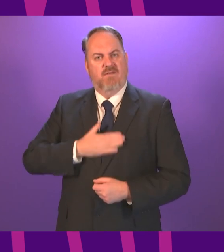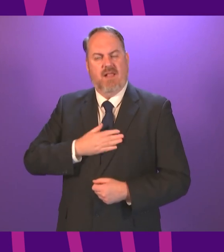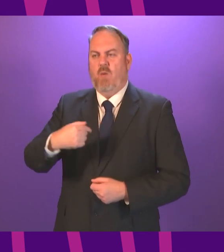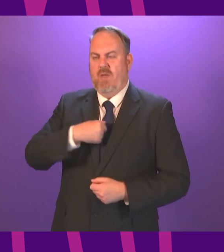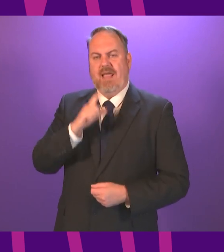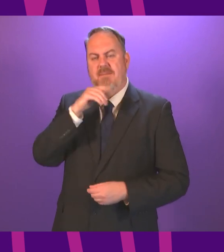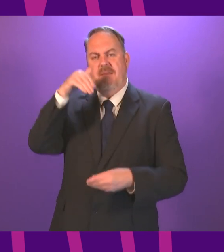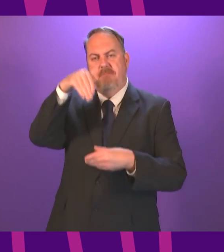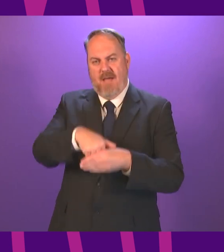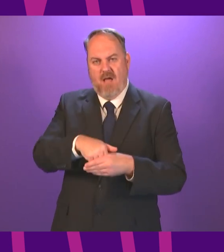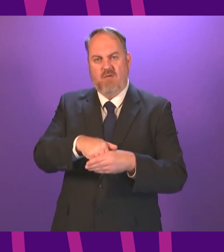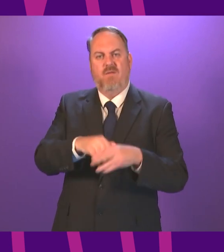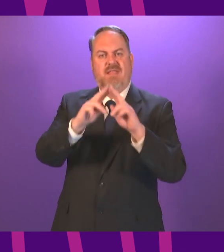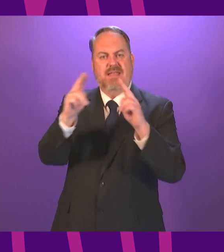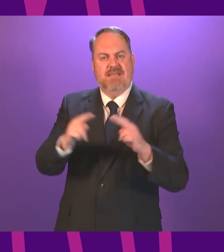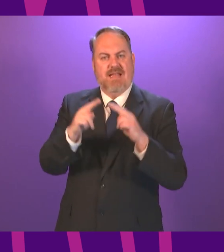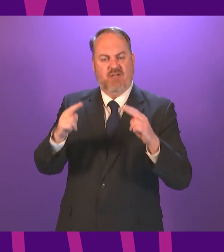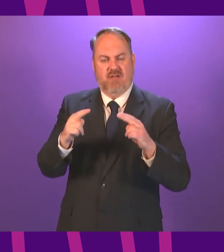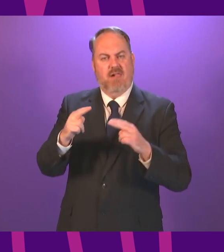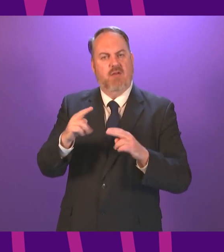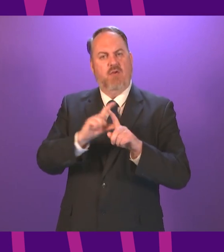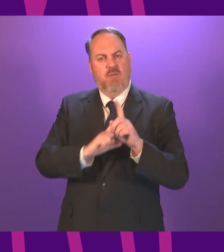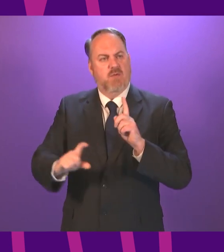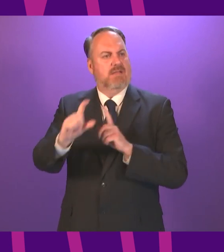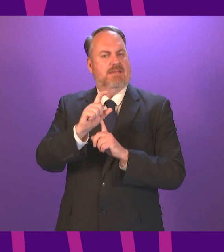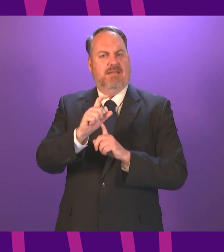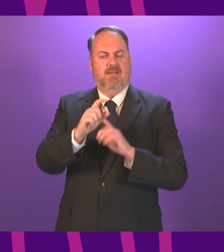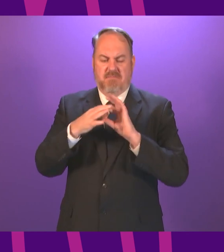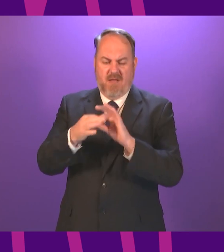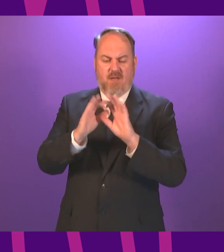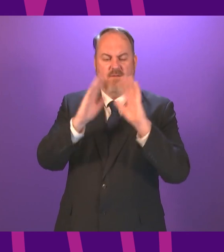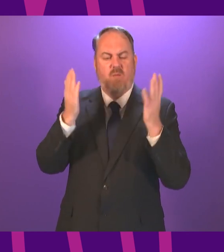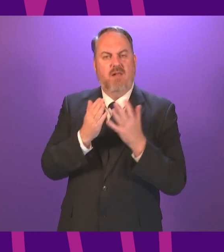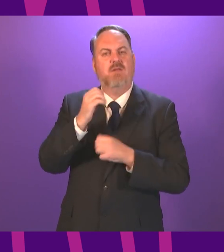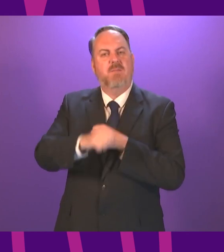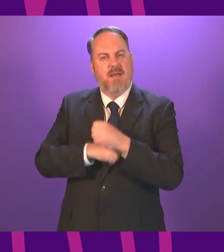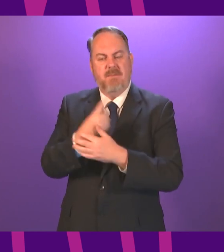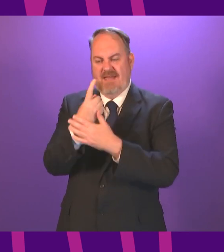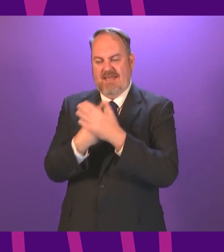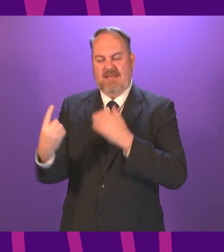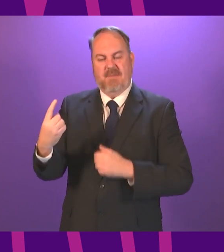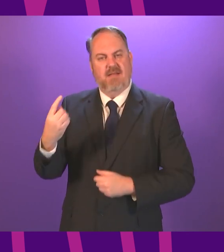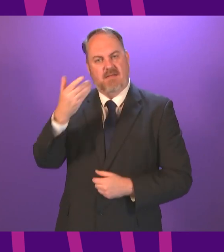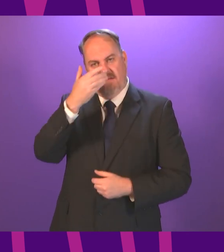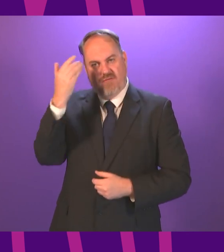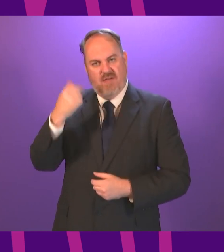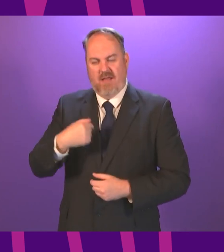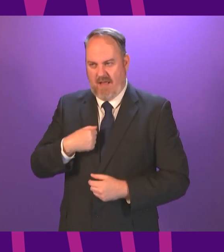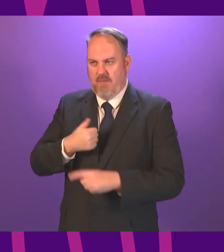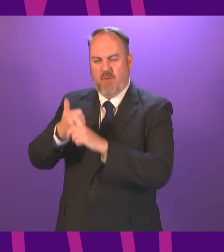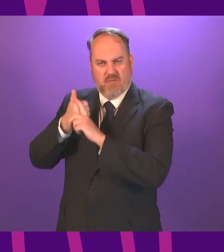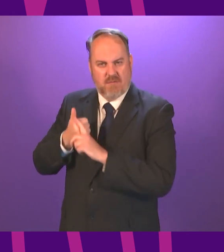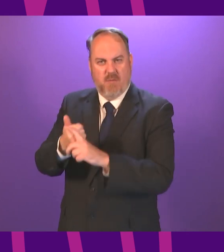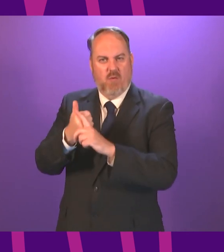international community of independent nations and I'm looking forward to putting my heft behind doing everything I can for